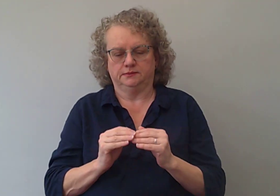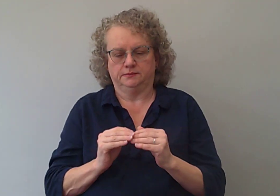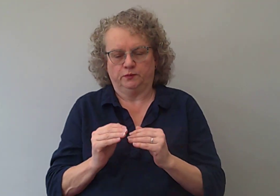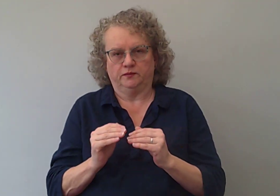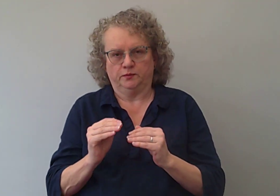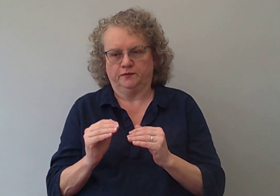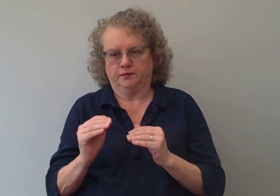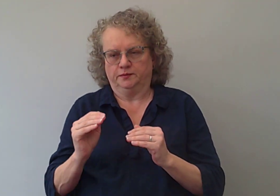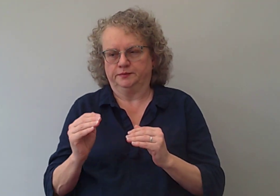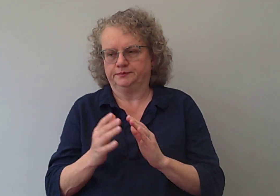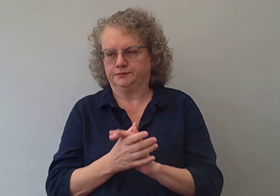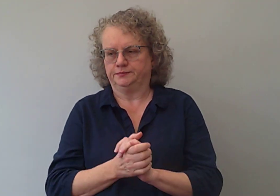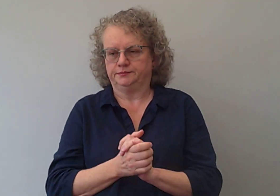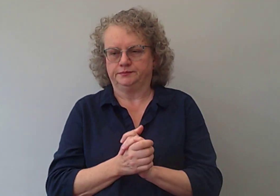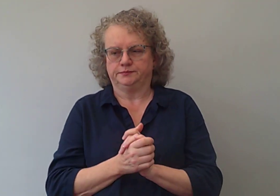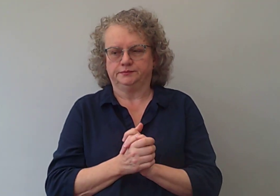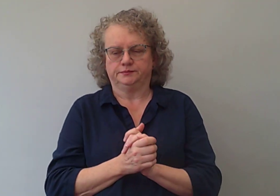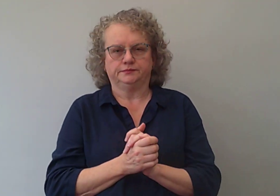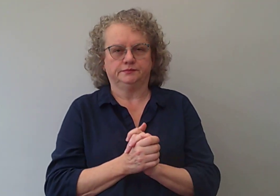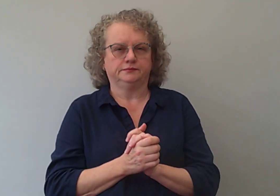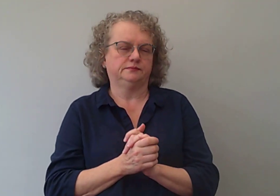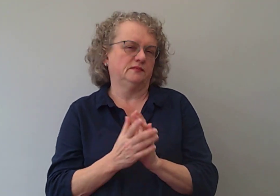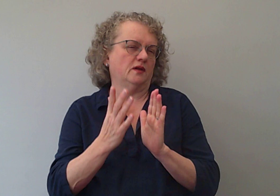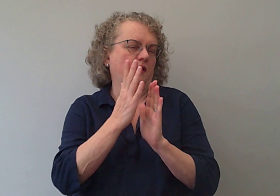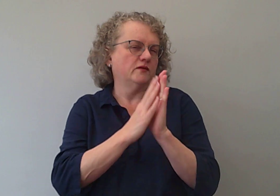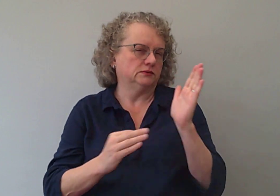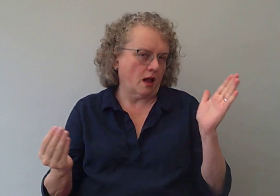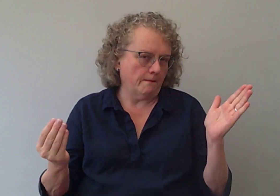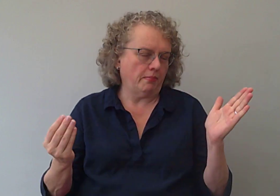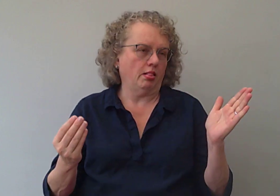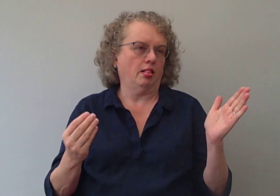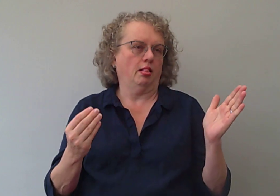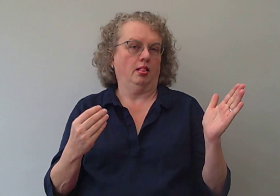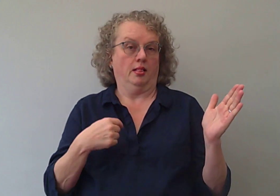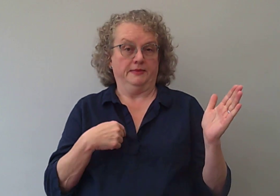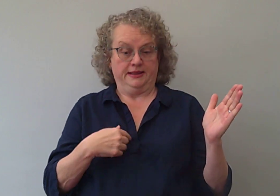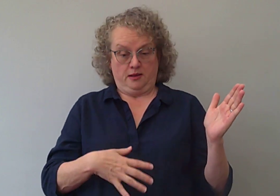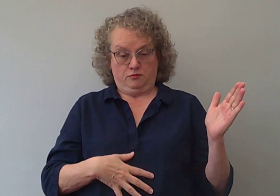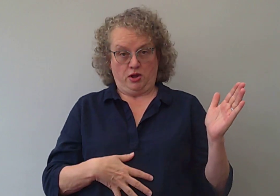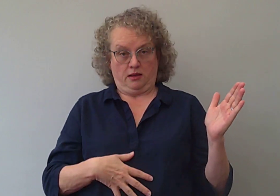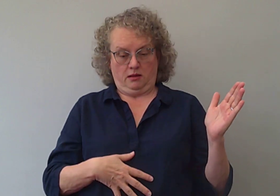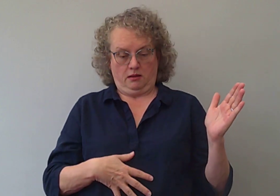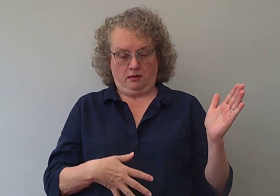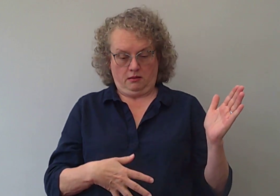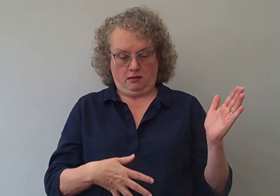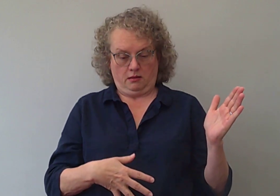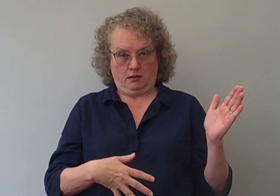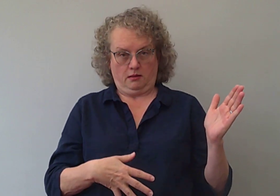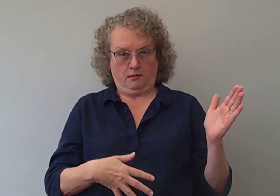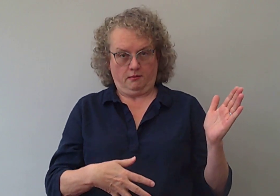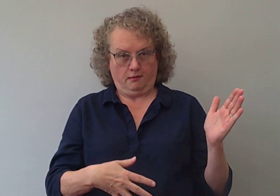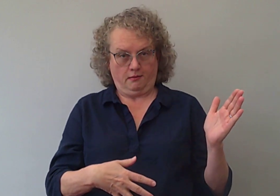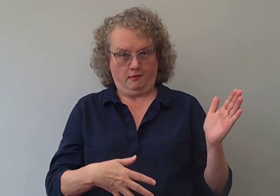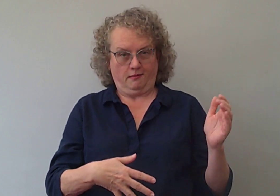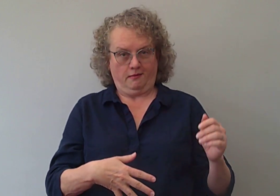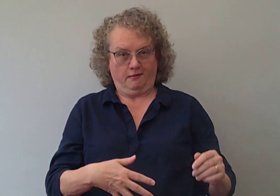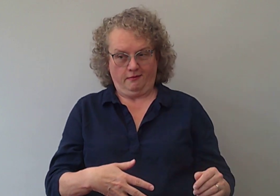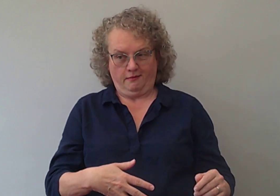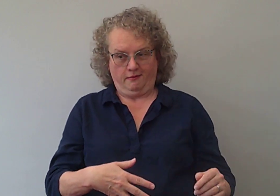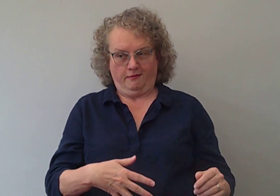So this is where you move a bit at a time. So for example, every month my